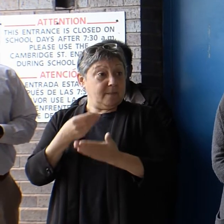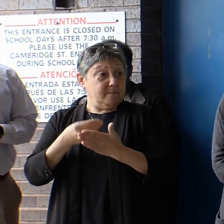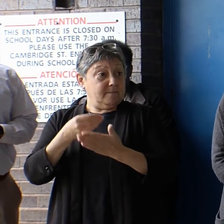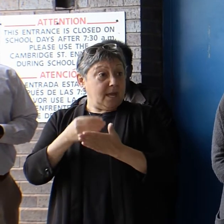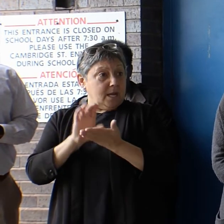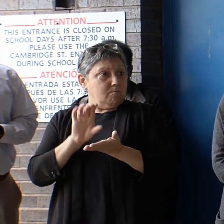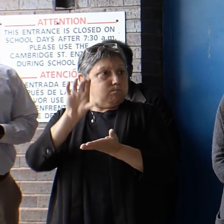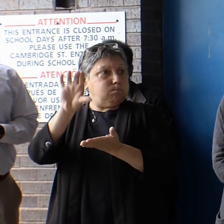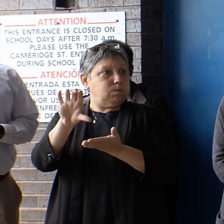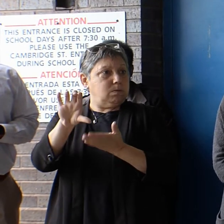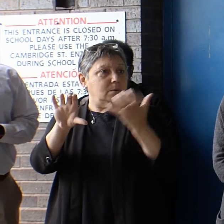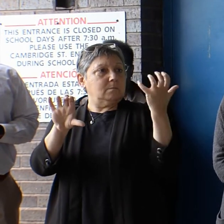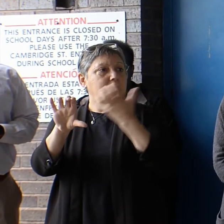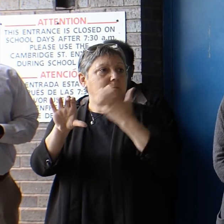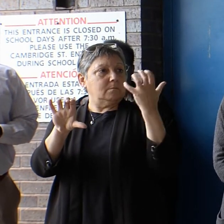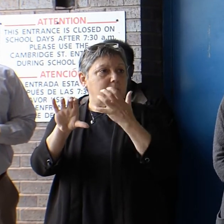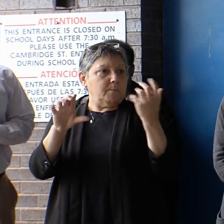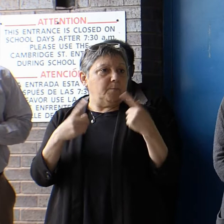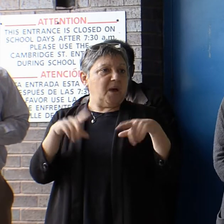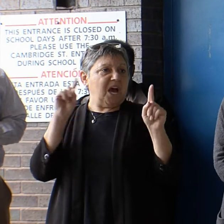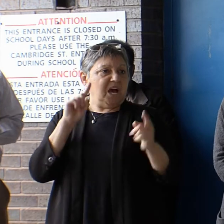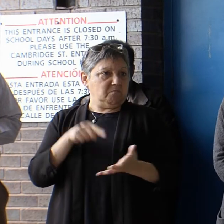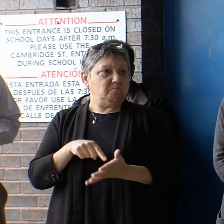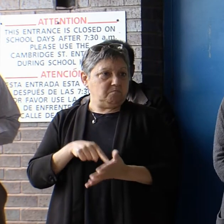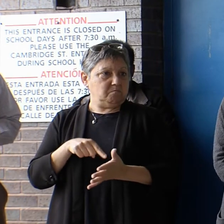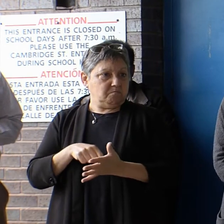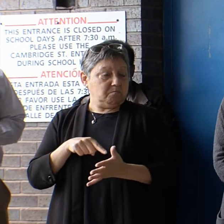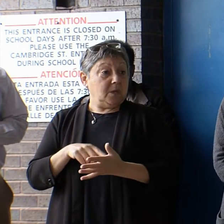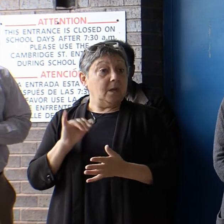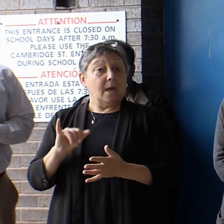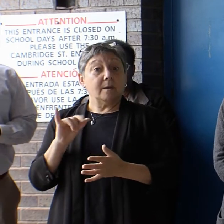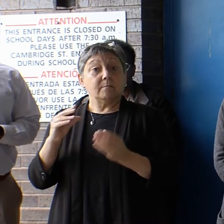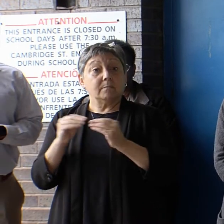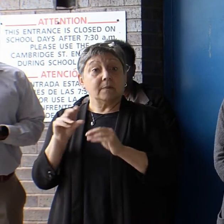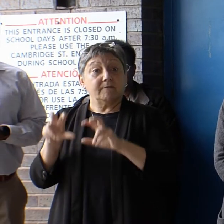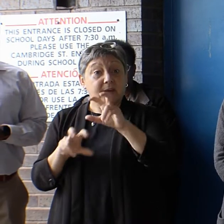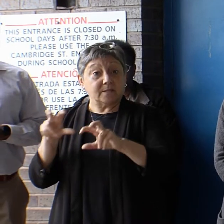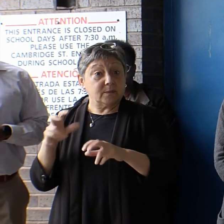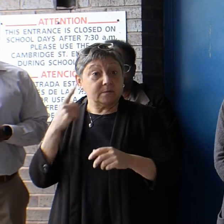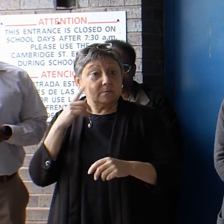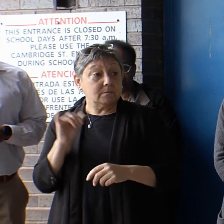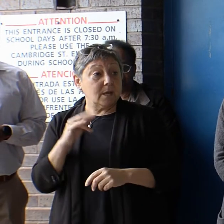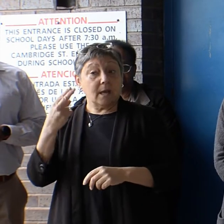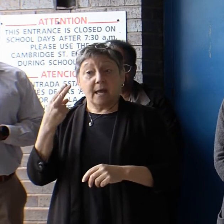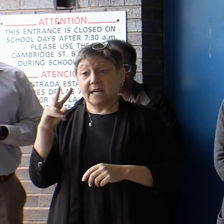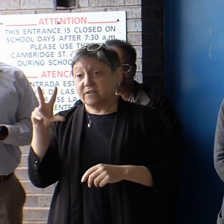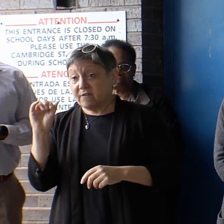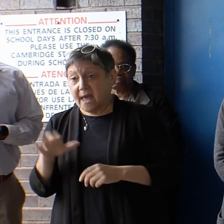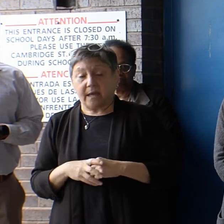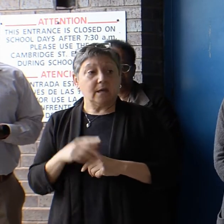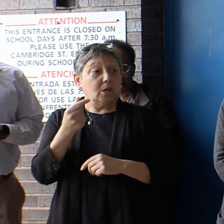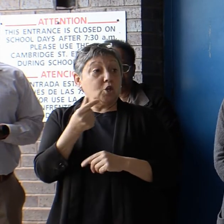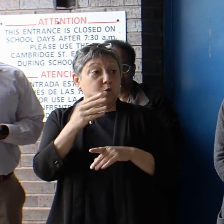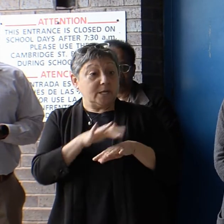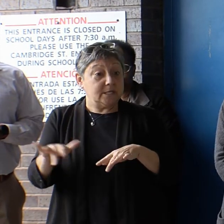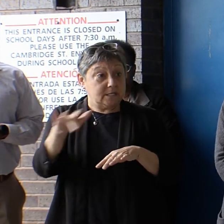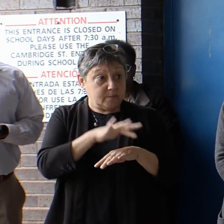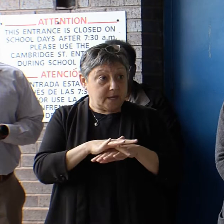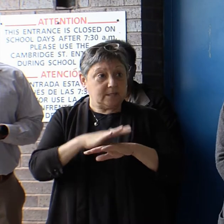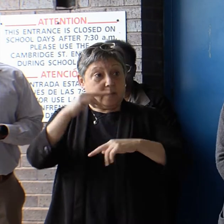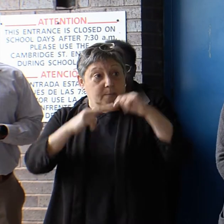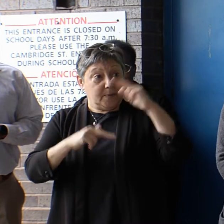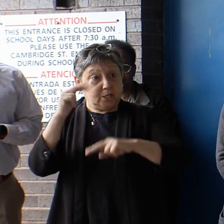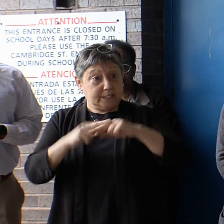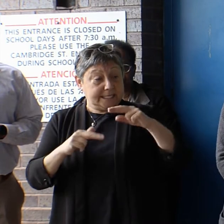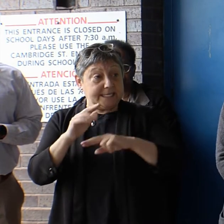is long overdue. It also addresses much needed investments, including AC green spaces and facilities upgrades that impact